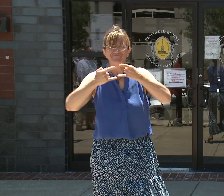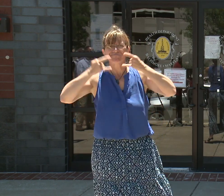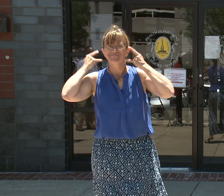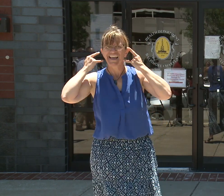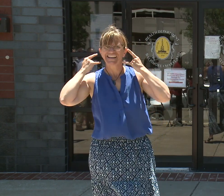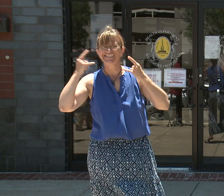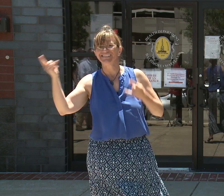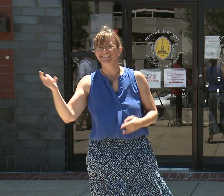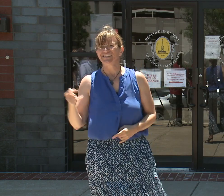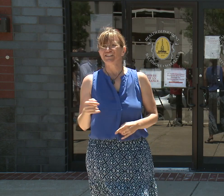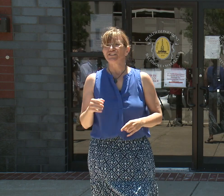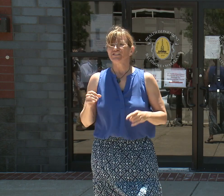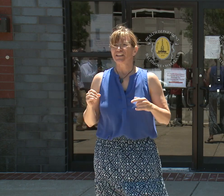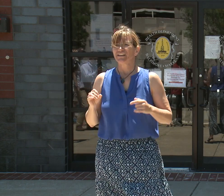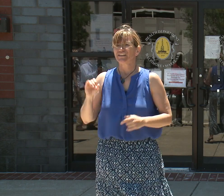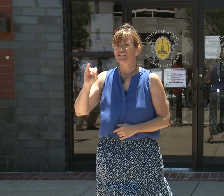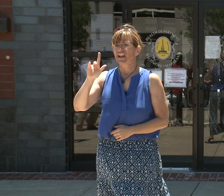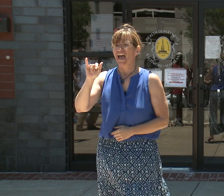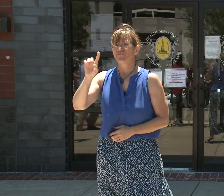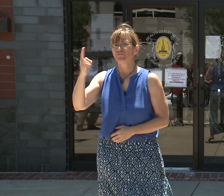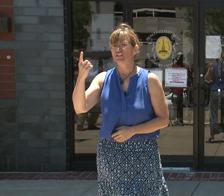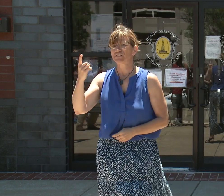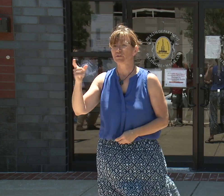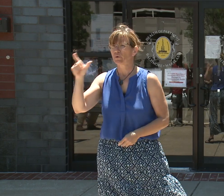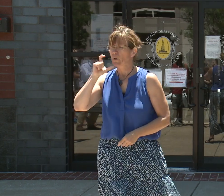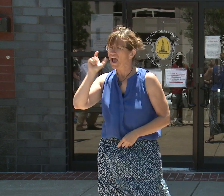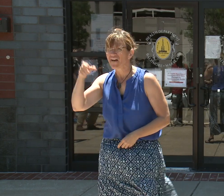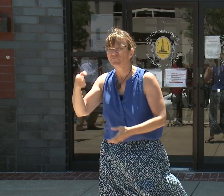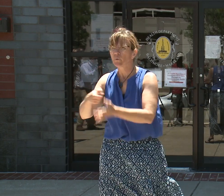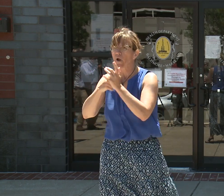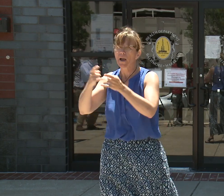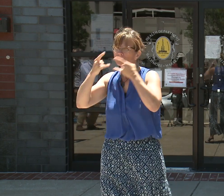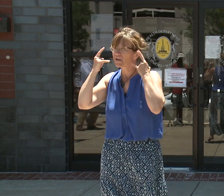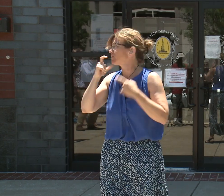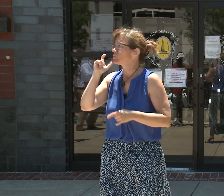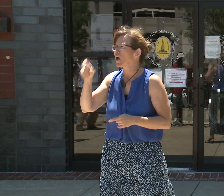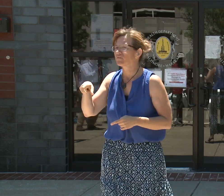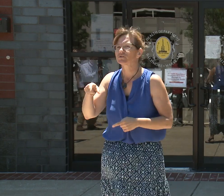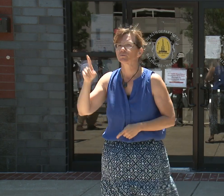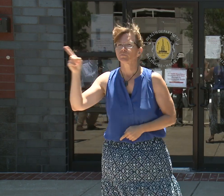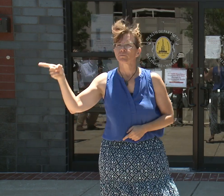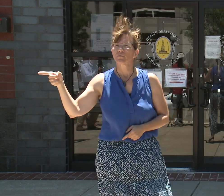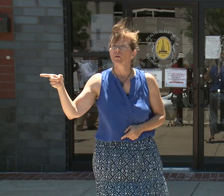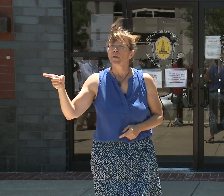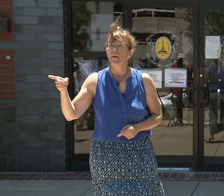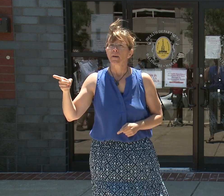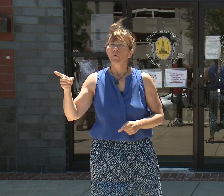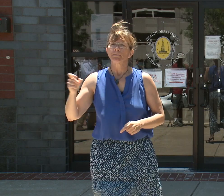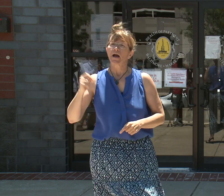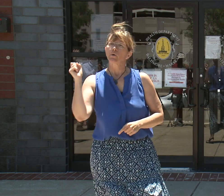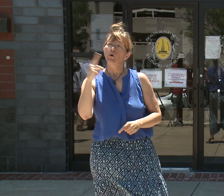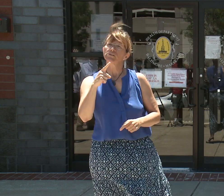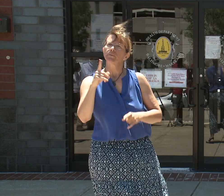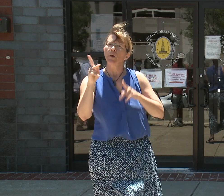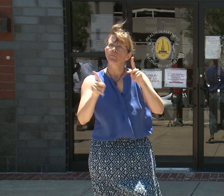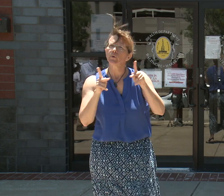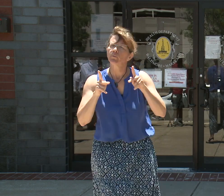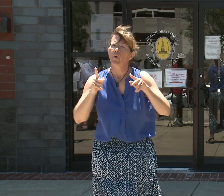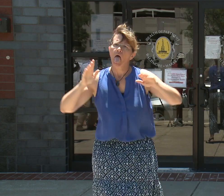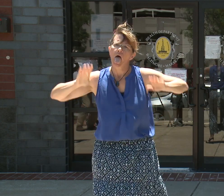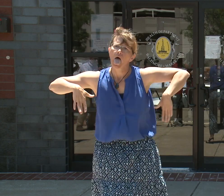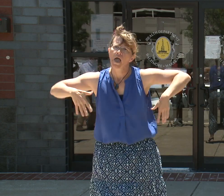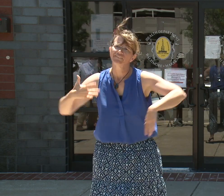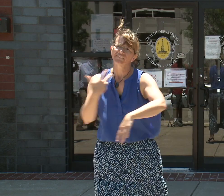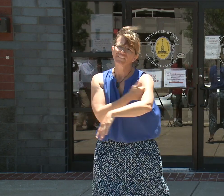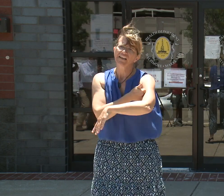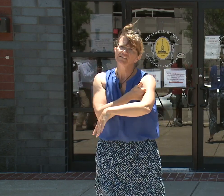to wear a mask. Okay. My second question is for Dr. Giraza about the folks who are not vaccinated yet. What does the racial makeup